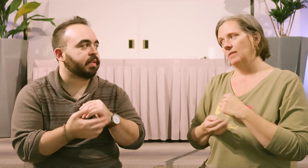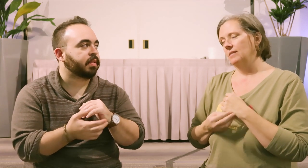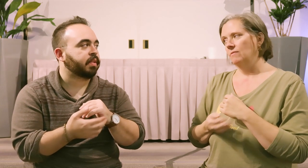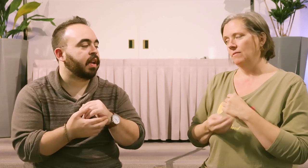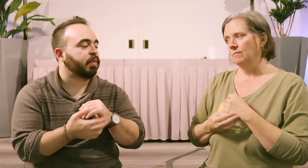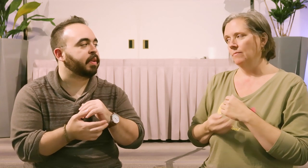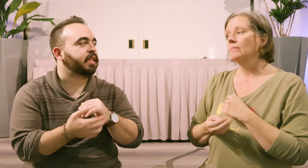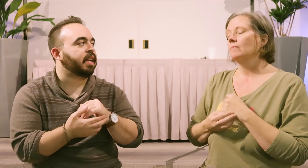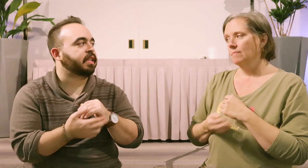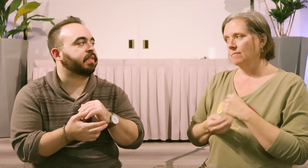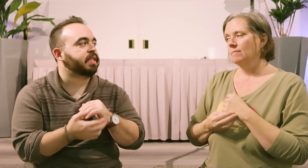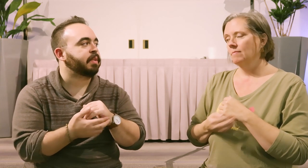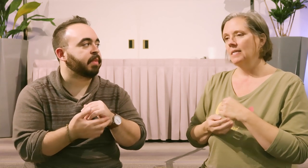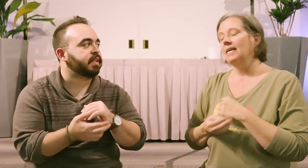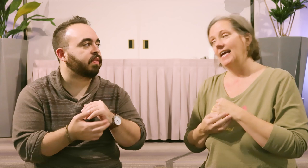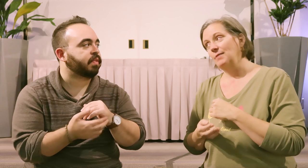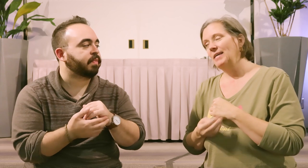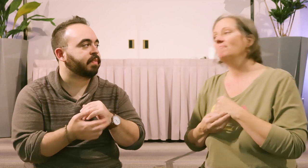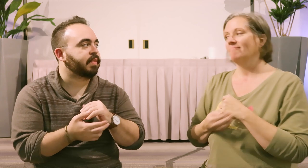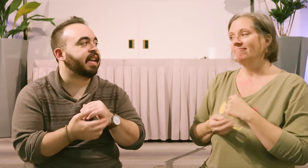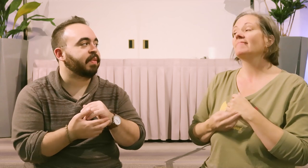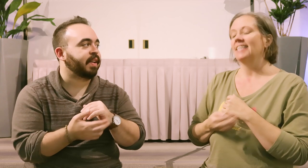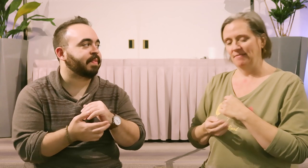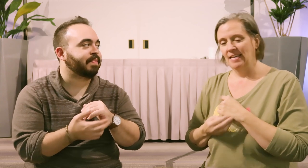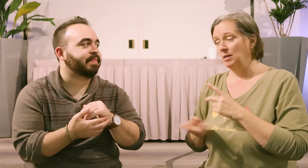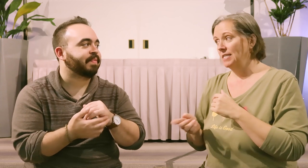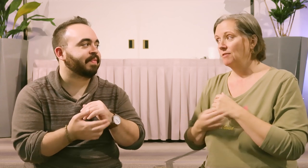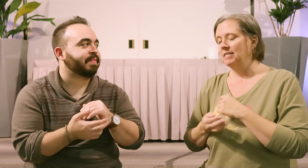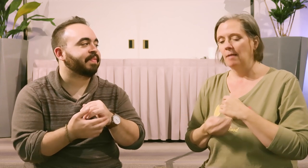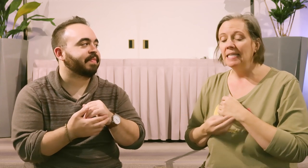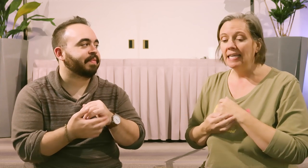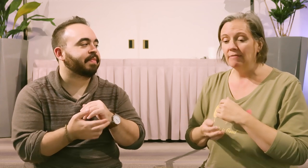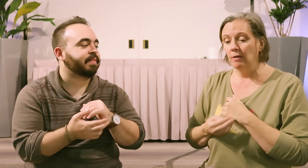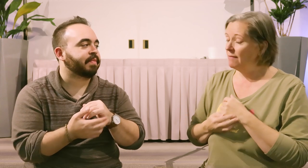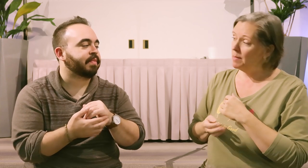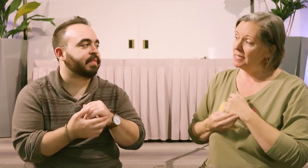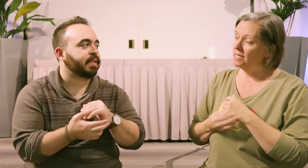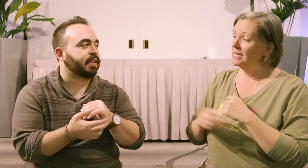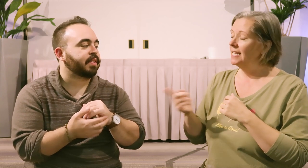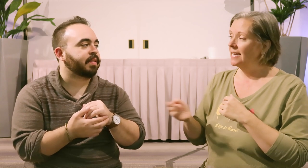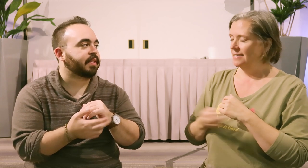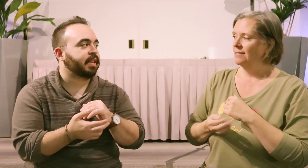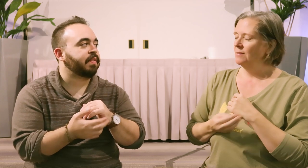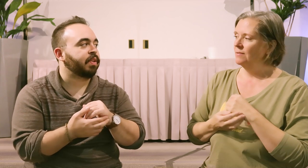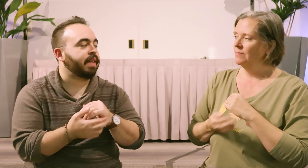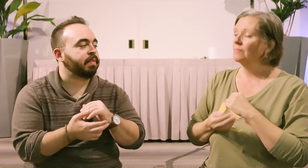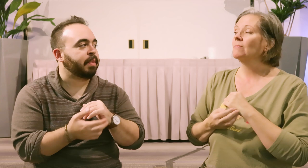myself. I'm open to the idea of accepting myself. Anyway. Anyway. Yeah. And we're going to go three times. Even though I haven't met my son yet. Even though I haven't met my